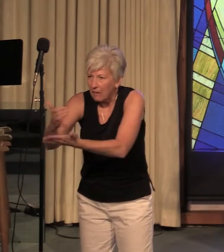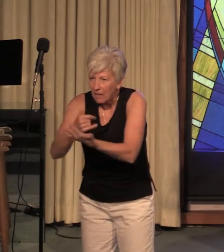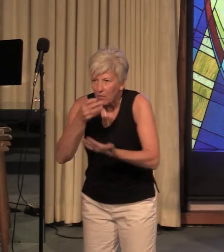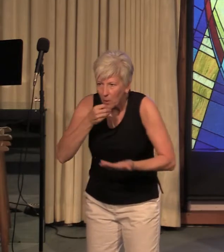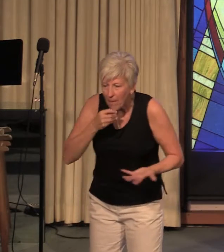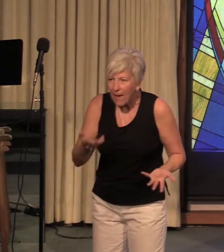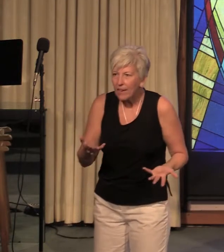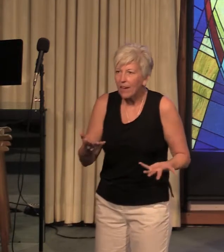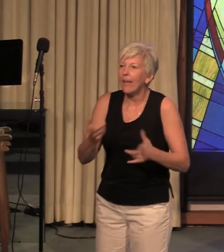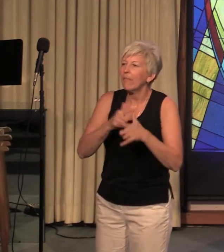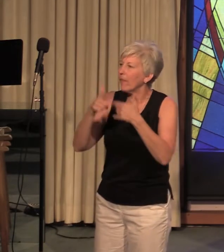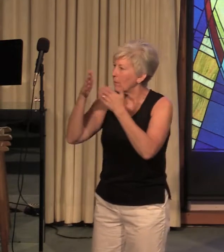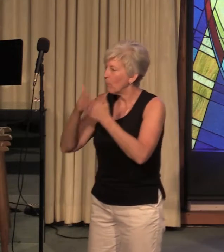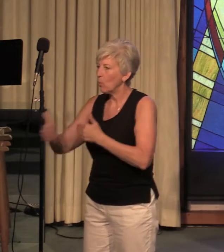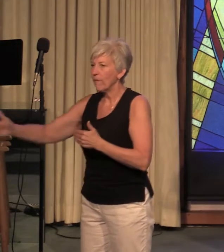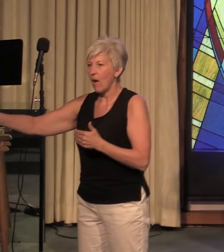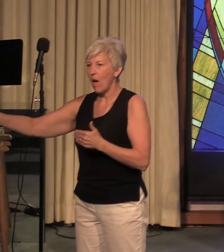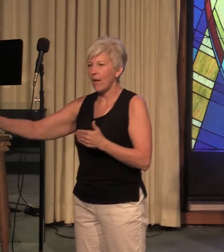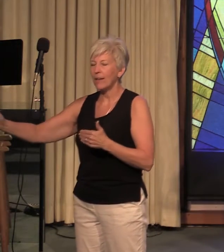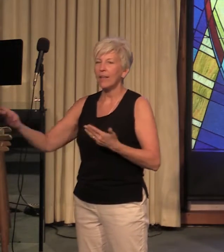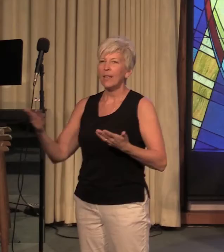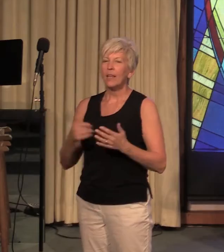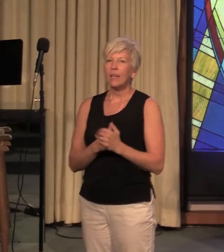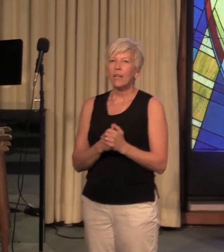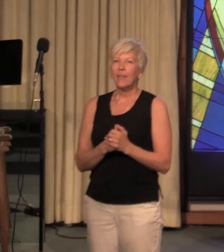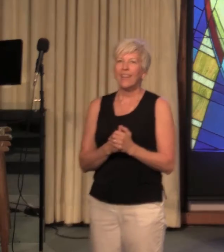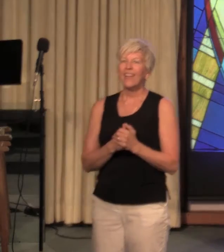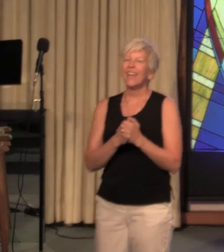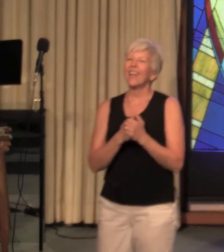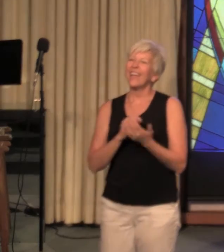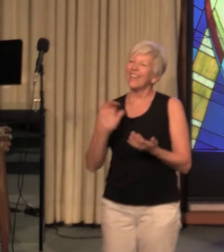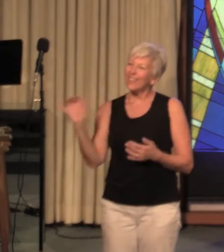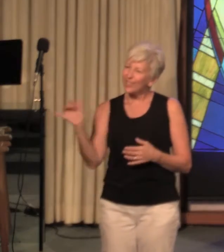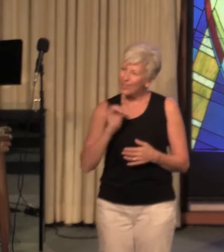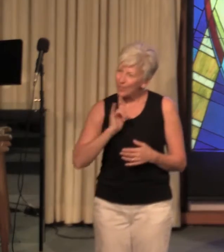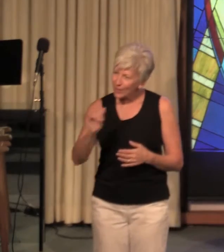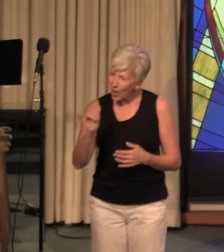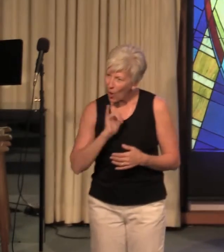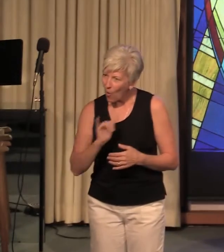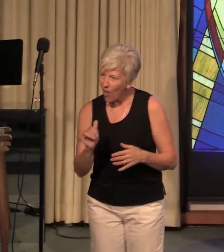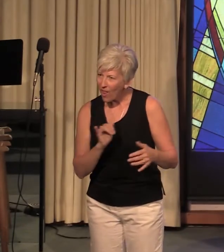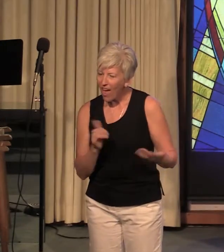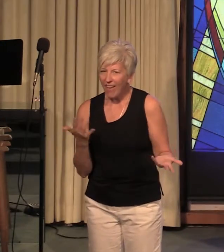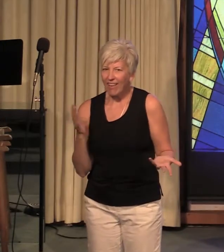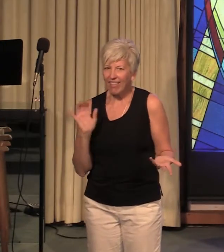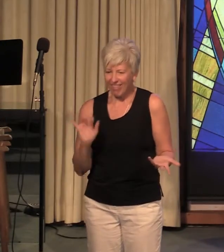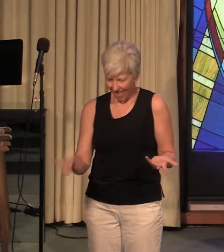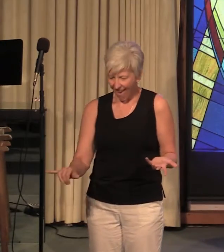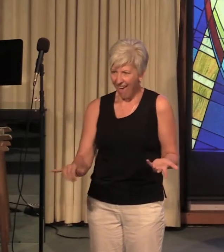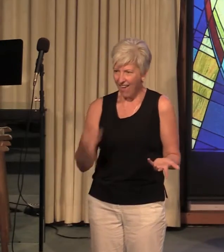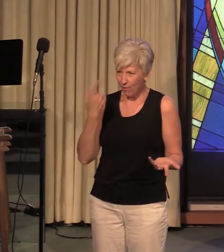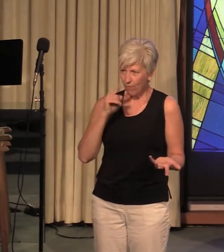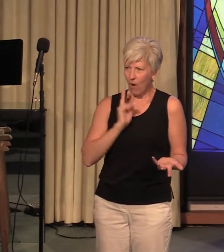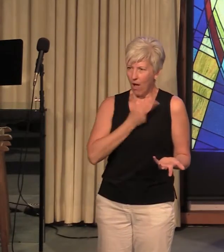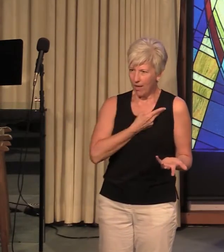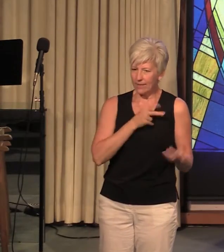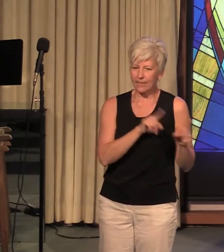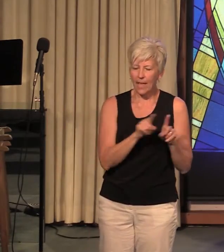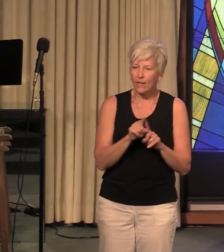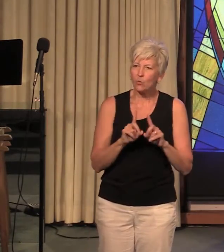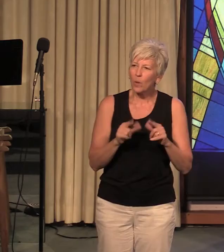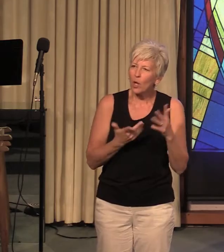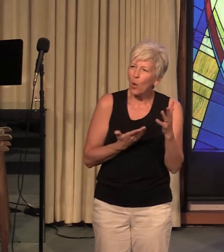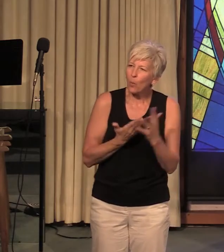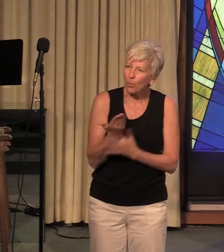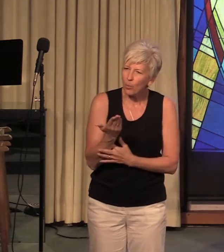then it would move on. It is so like that for us as we move through these voids in our